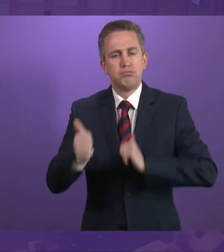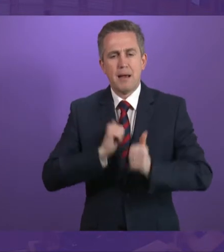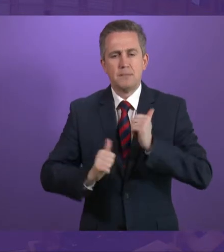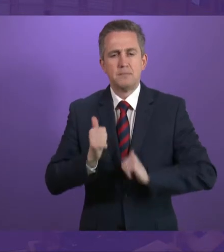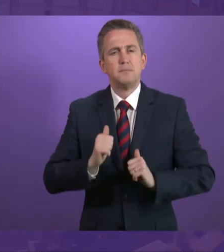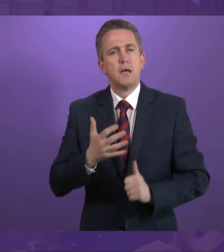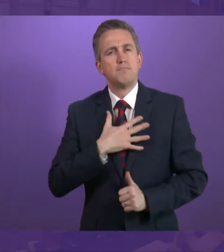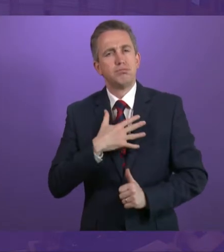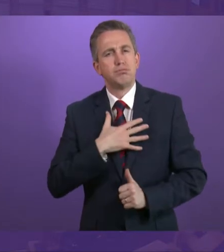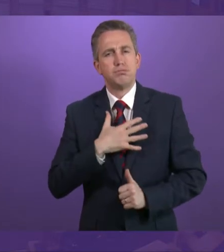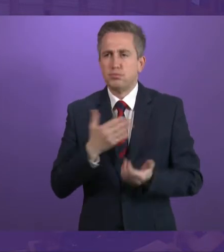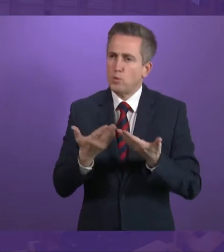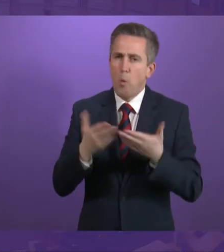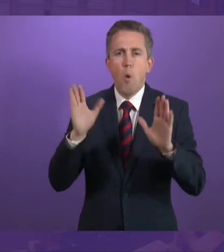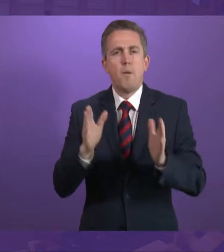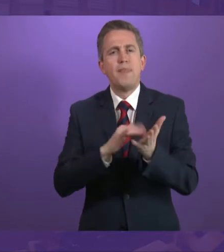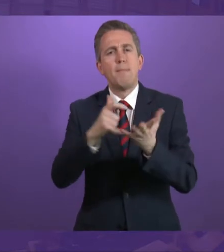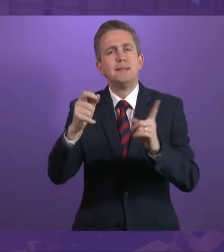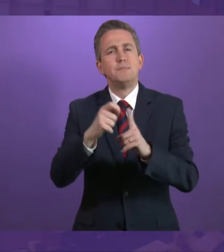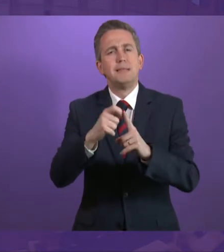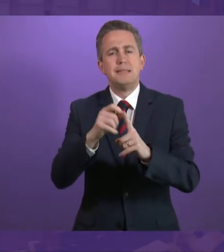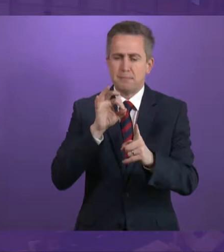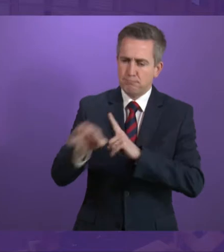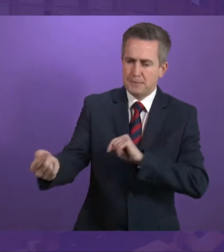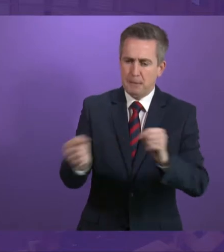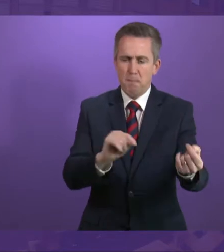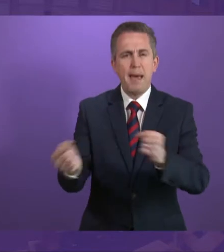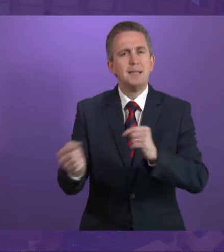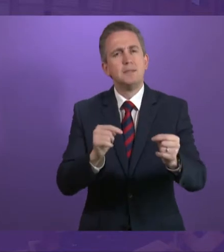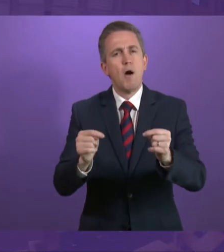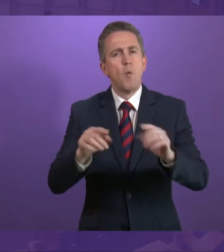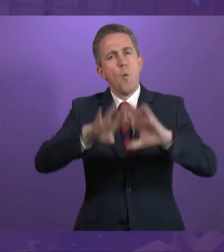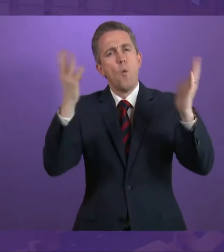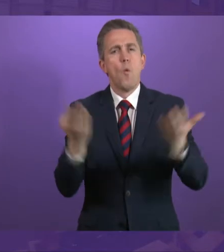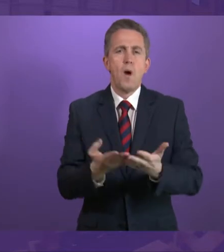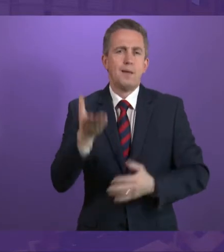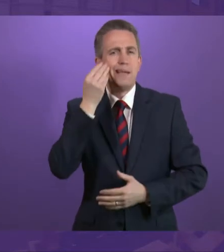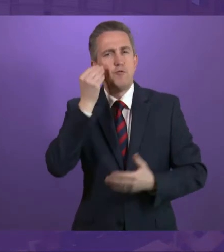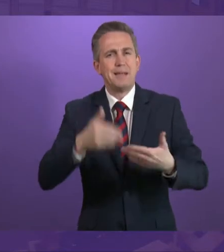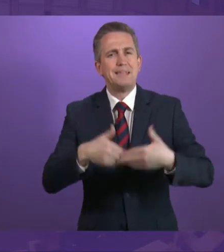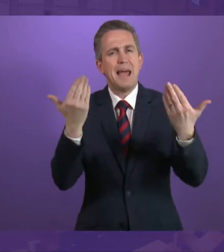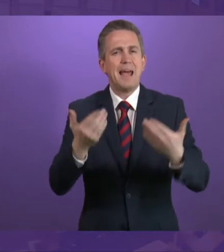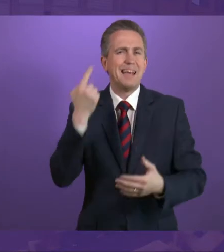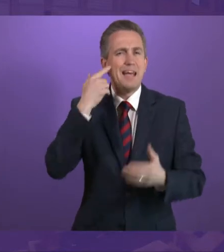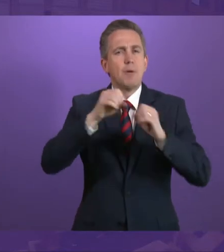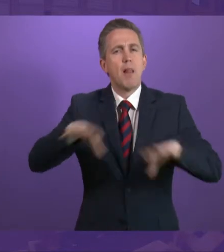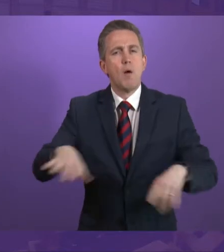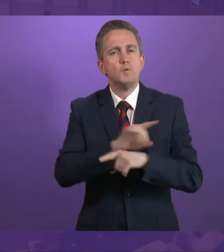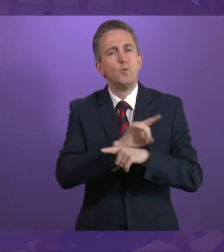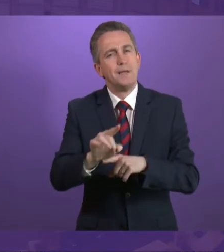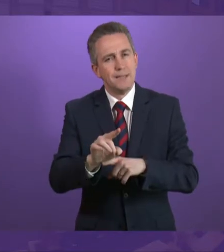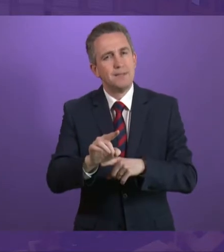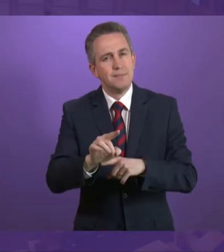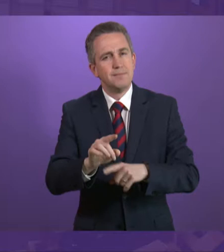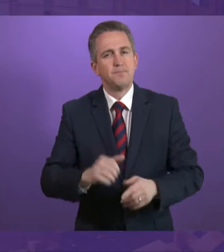of being able to open this member's debate on World Hearing Day and Hearing Loss Awareness Week. And I'd like to